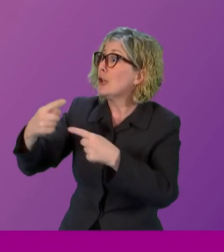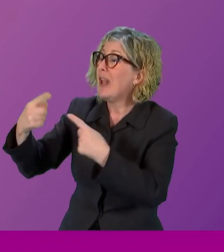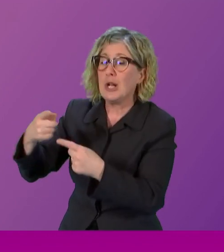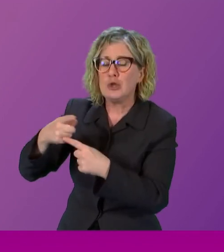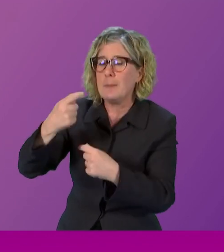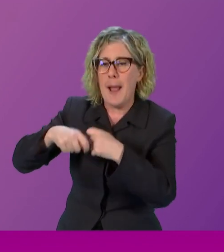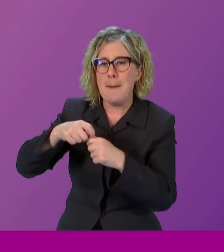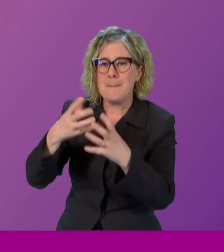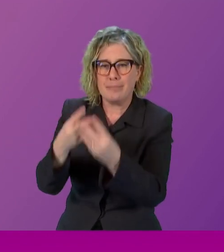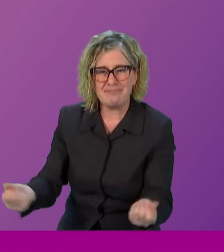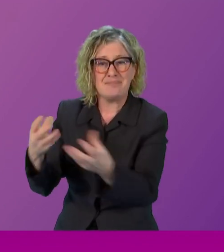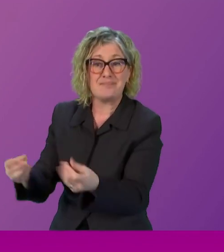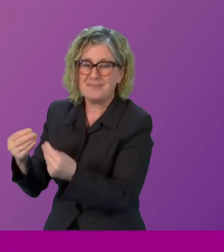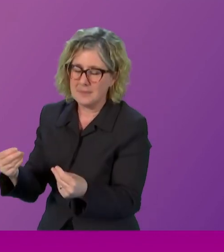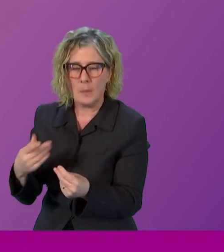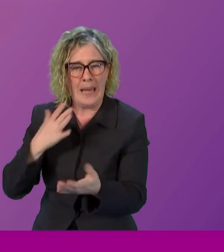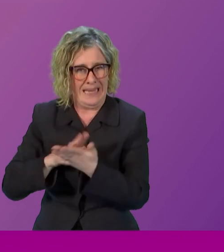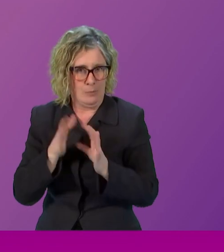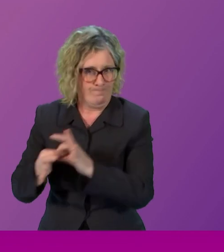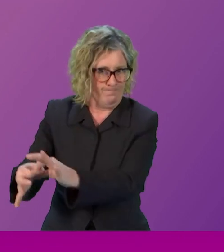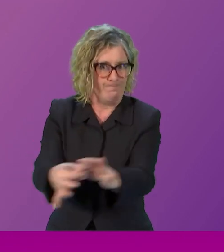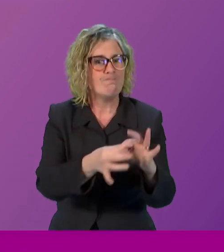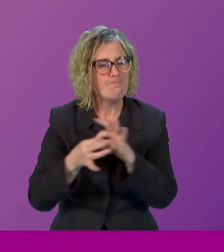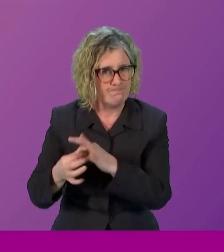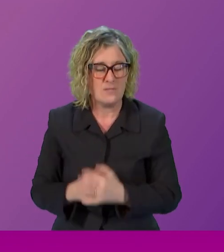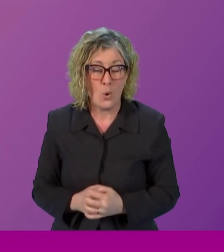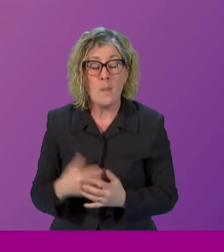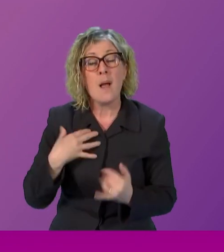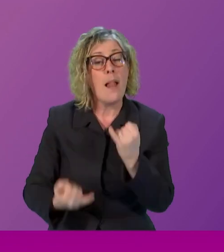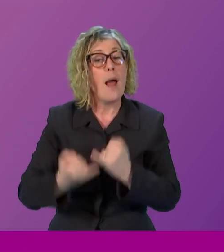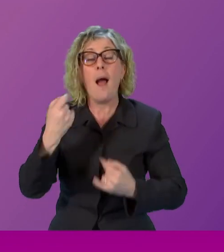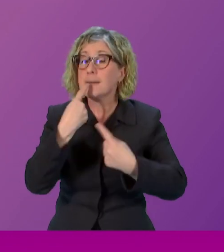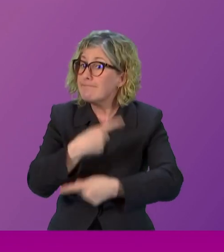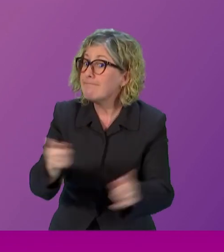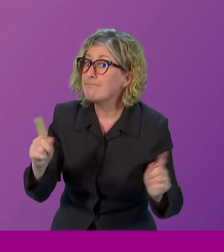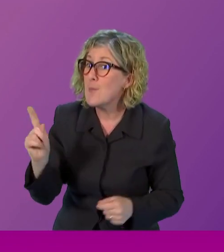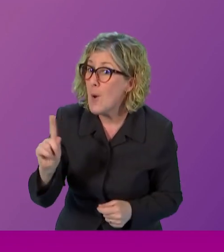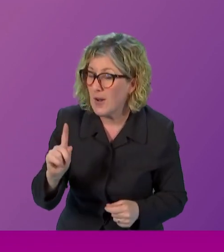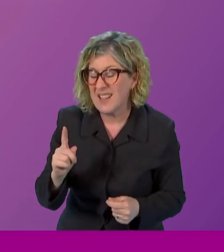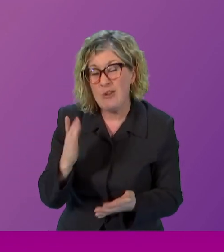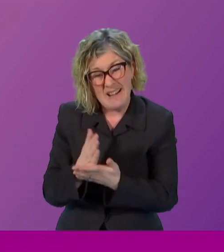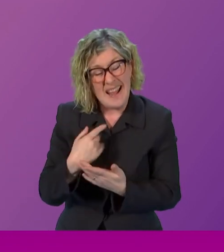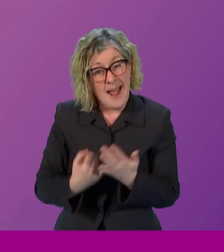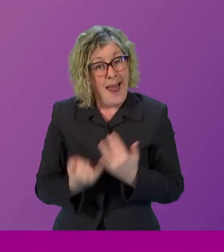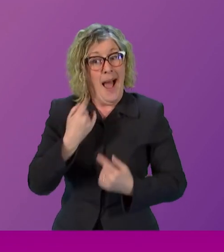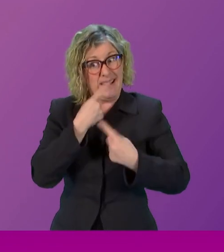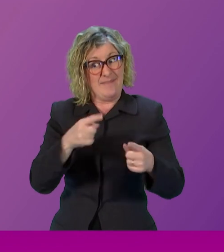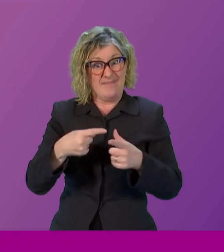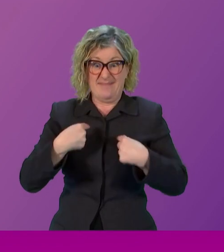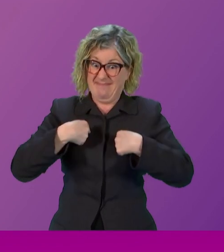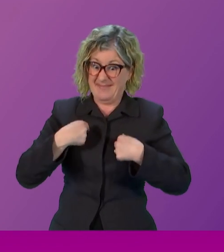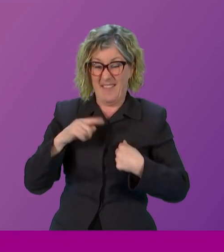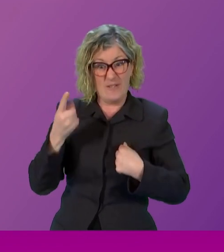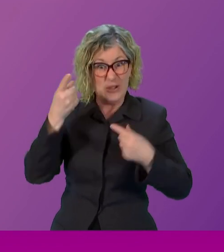to you today and I guess my closing message to this event as first minister and it goes to everybody